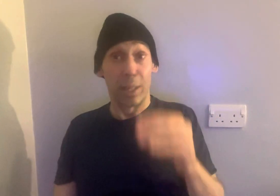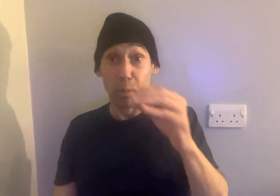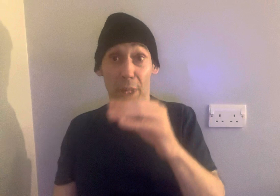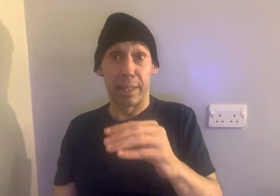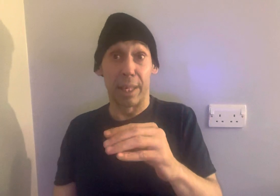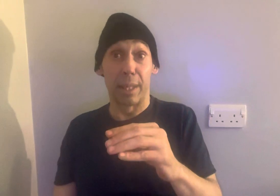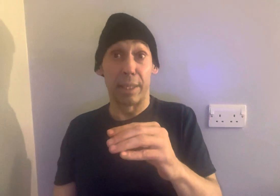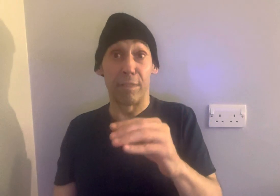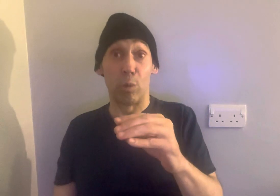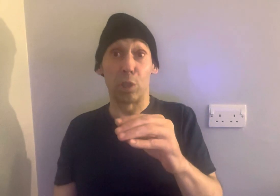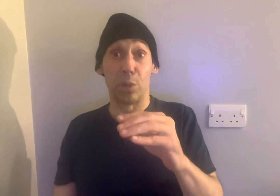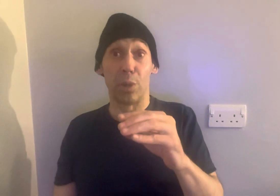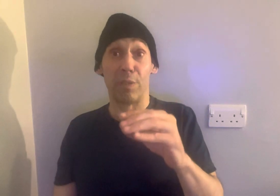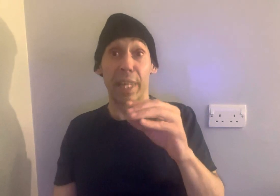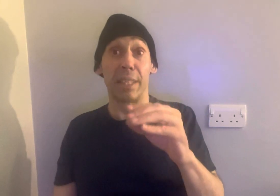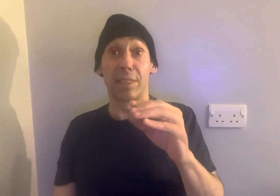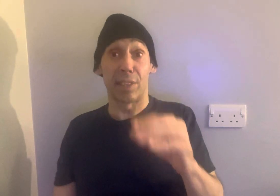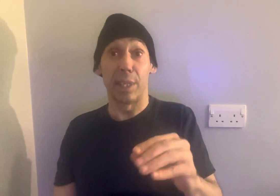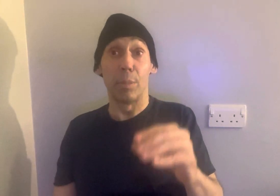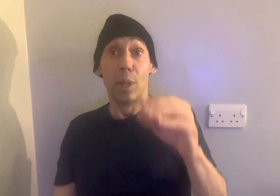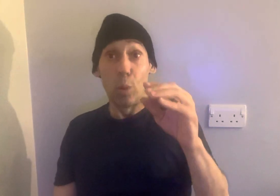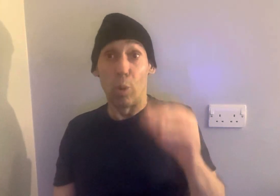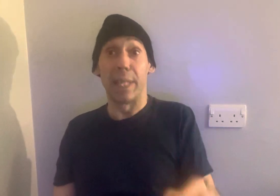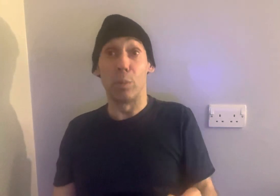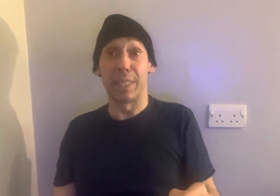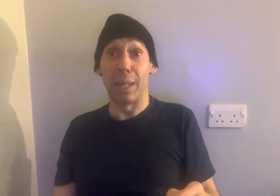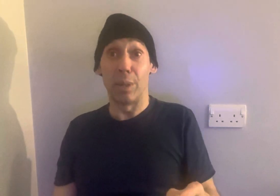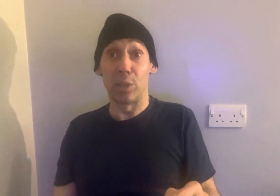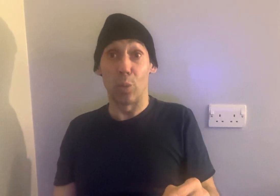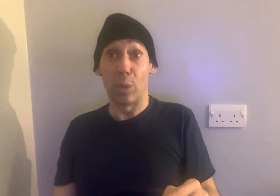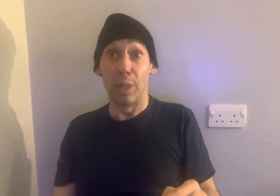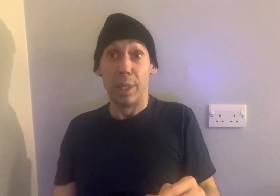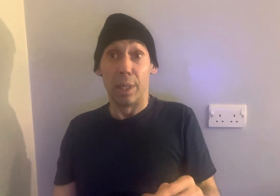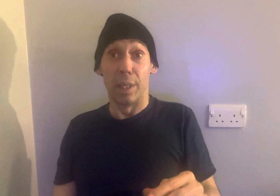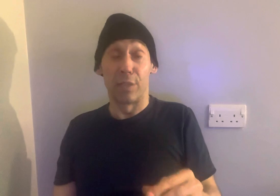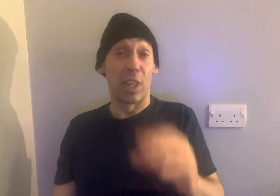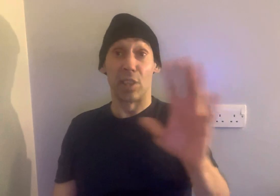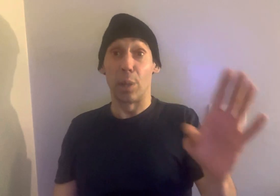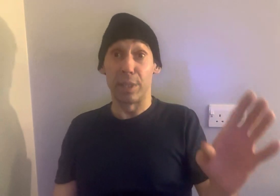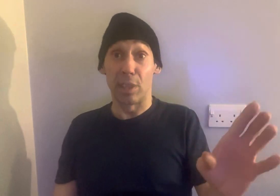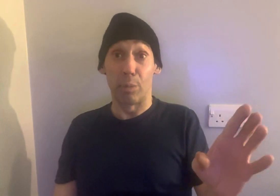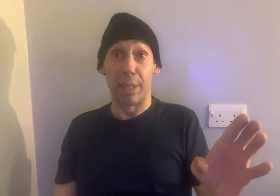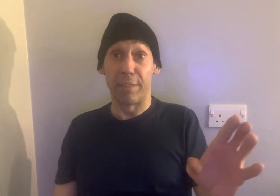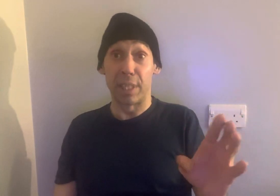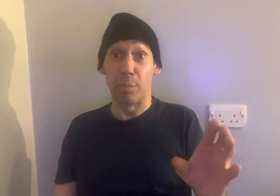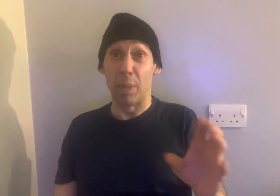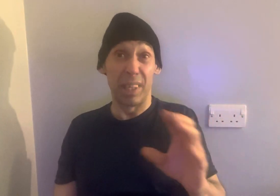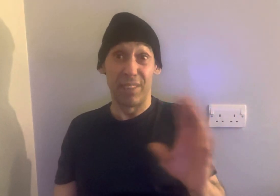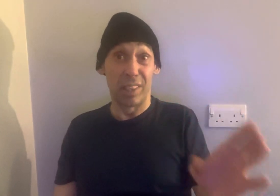then I had the fortune of getting to see him while he was out as well. As far as I know, he's still around. I think he might be living in